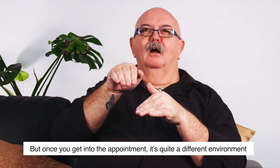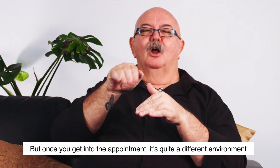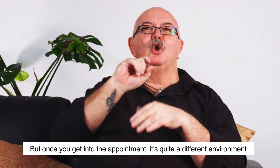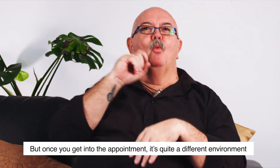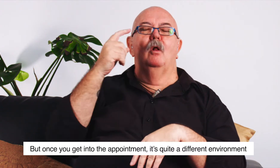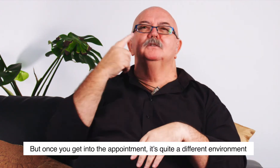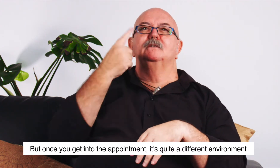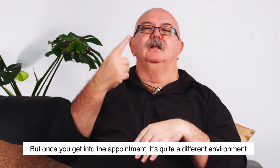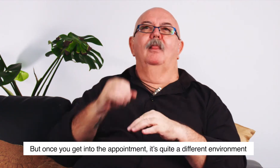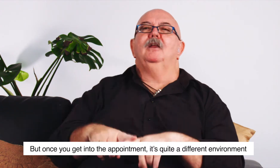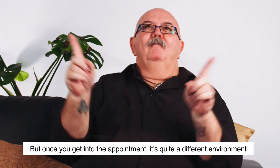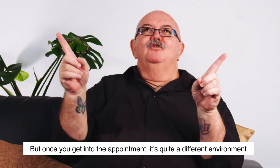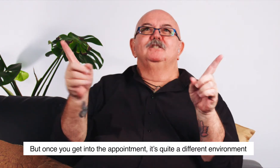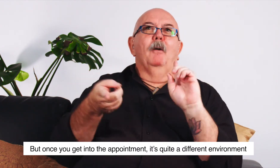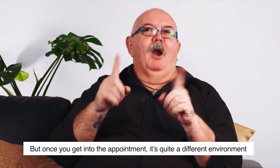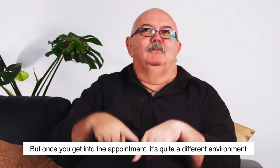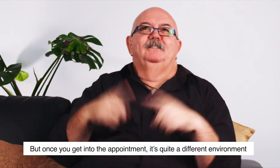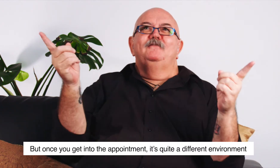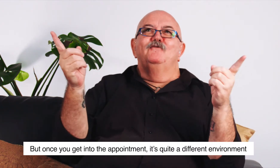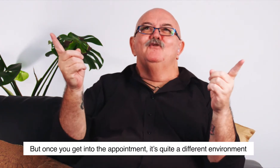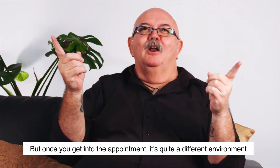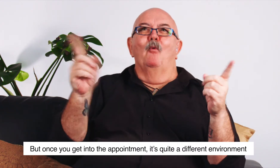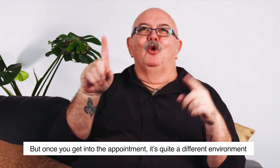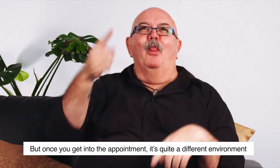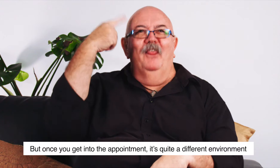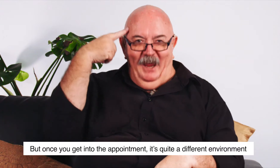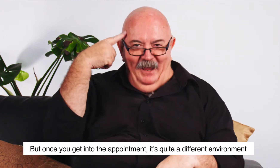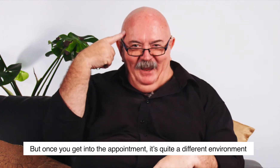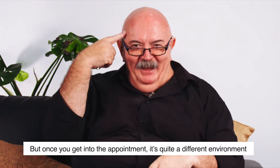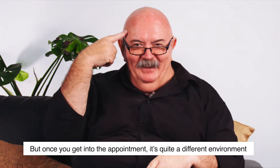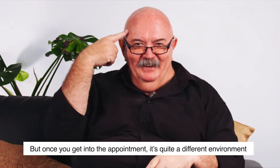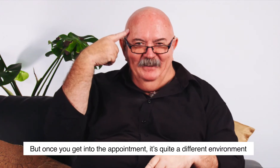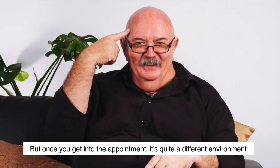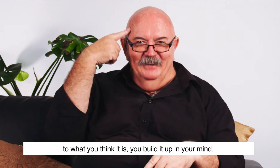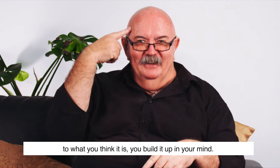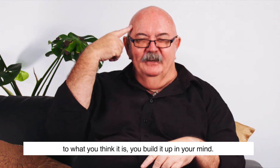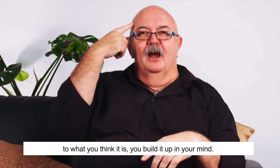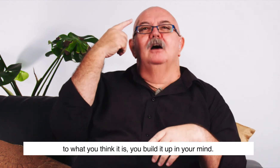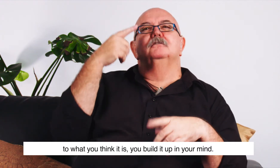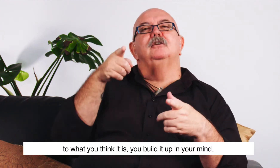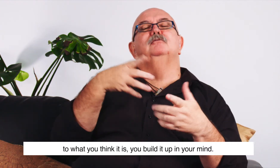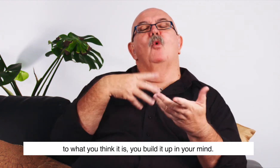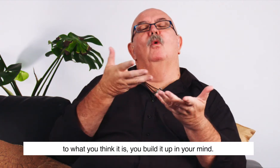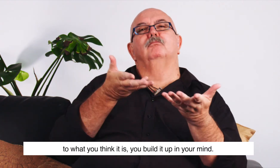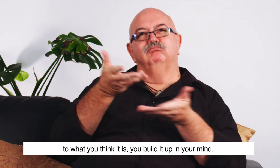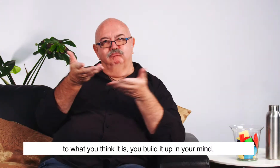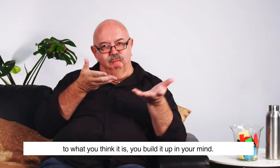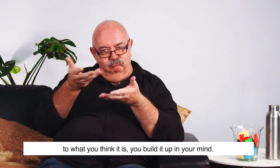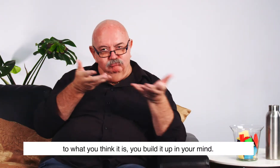you sort of get into the appointment, you see it's quite a different environment for what you think it is and how you build it up in your